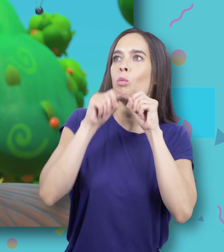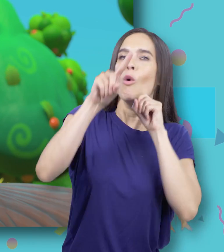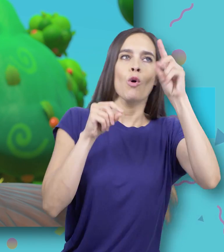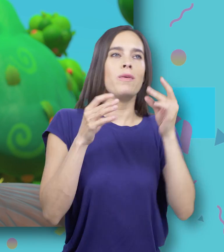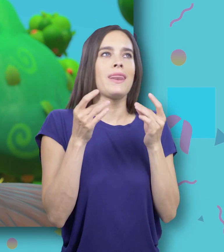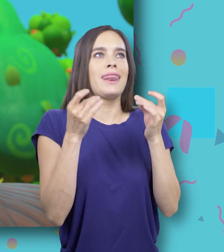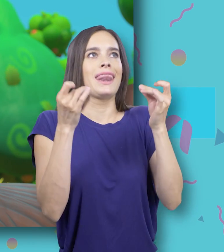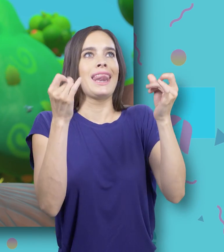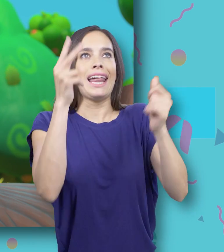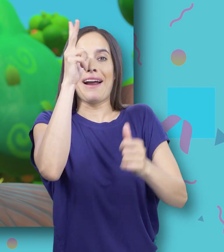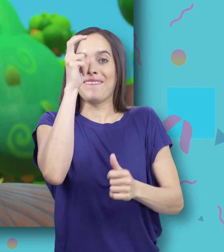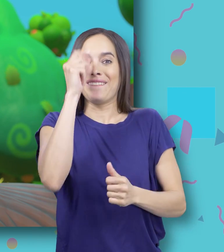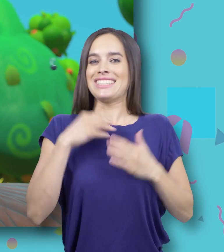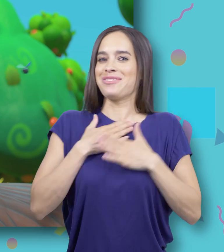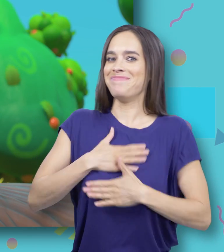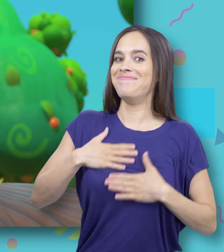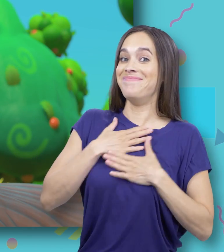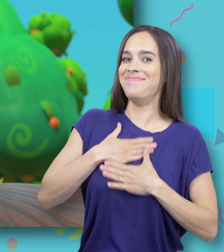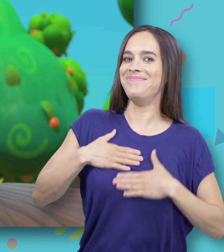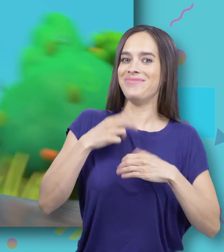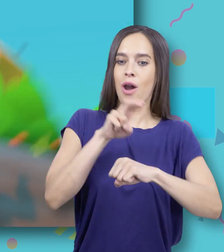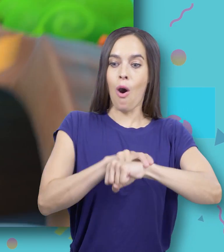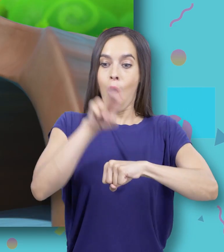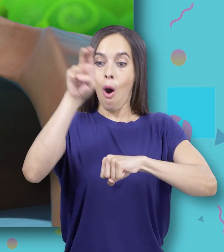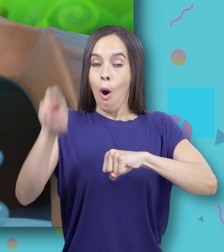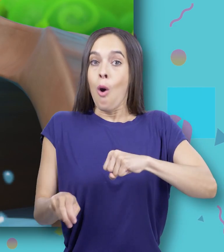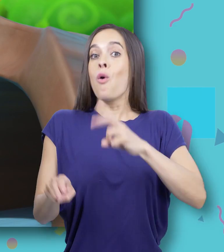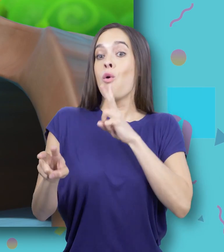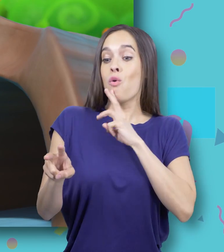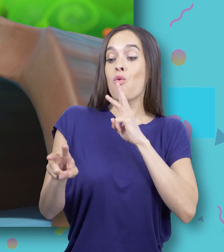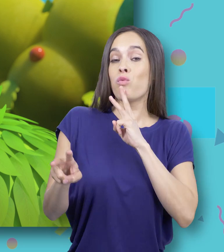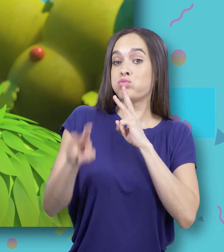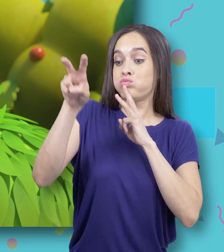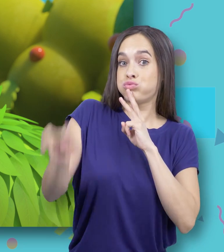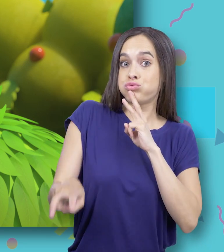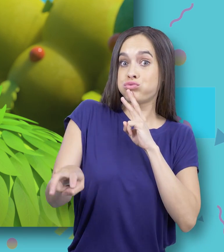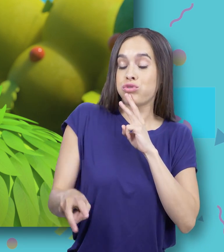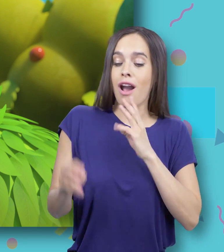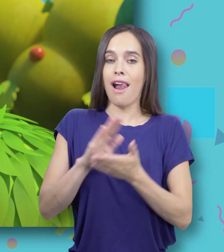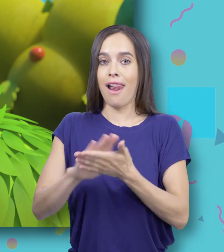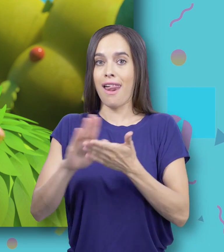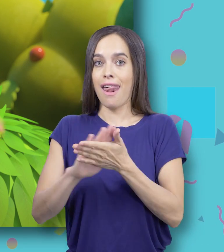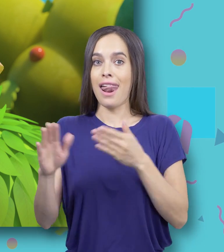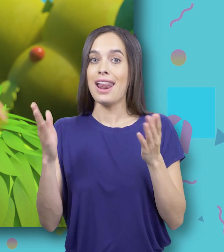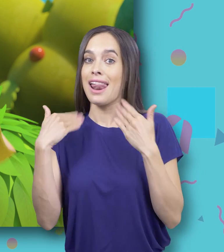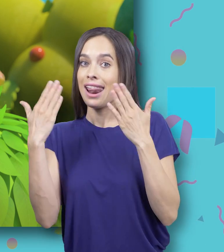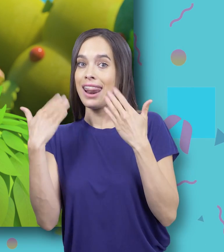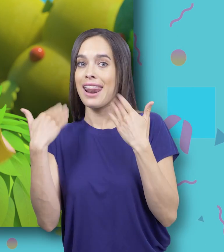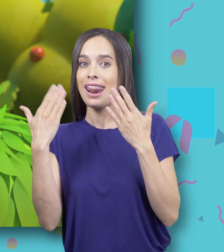delicious bugs Yum, yum! One jumped into the pool Where it was nice and cool